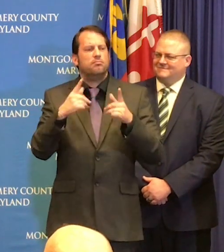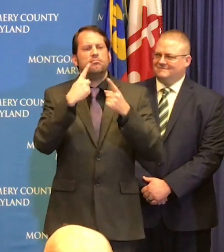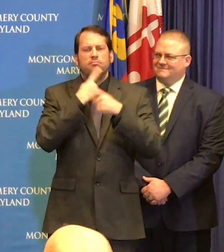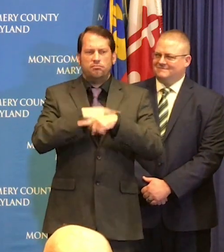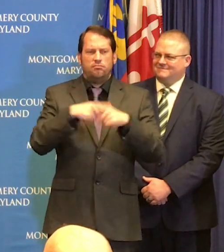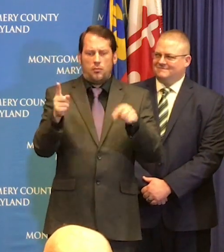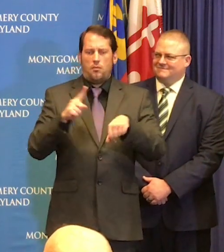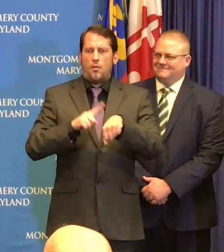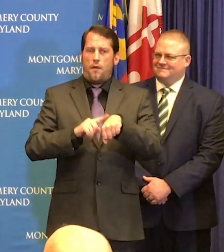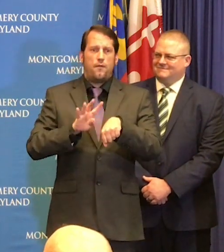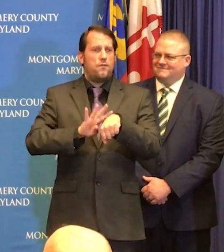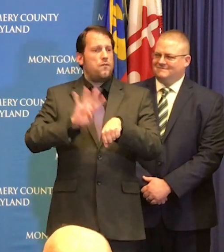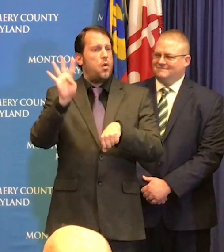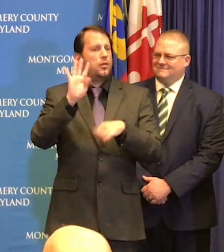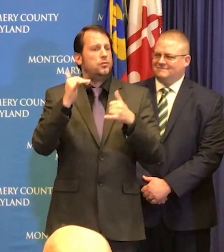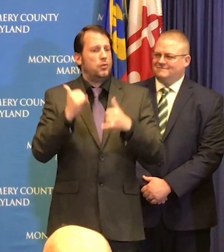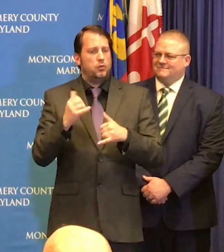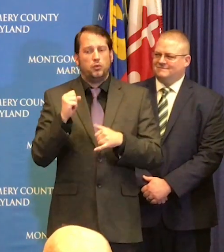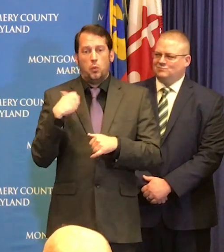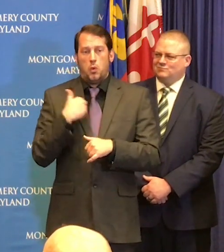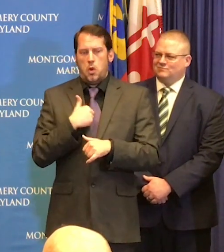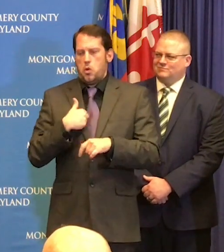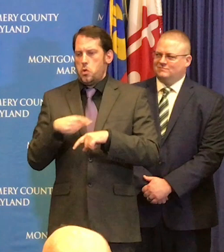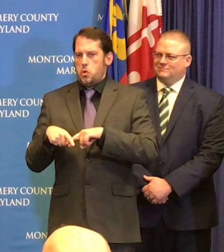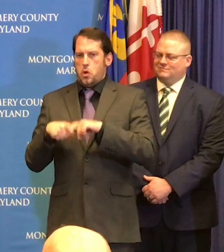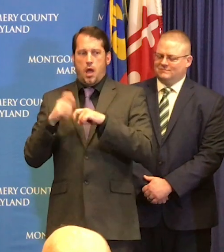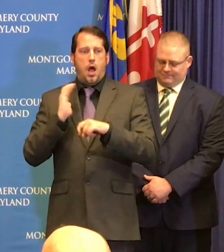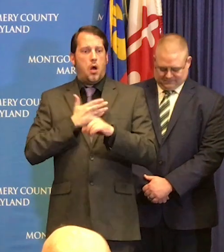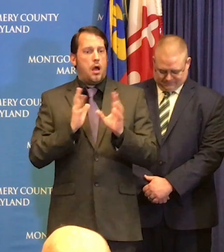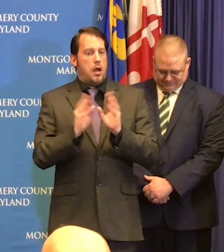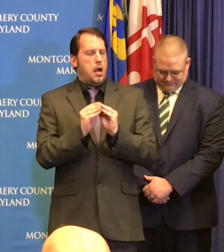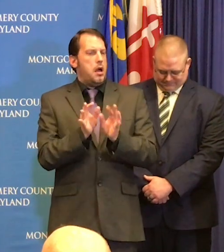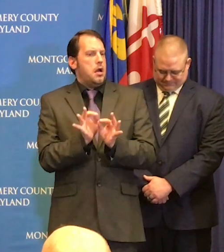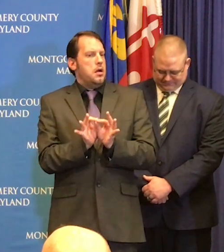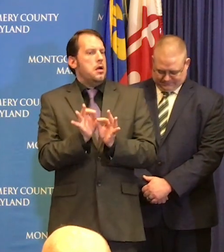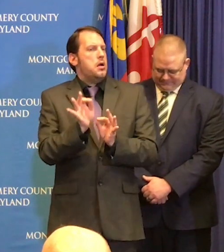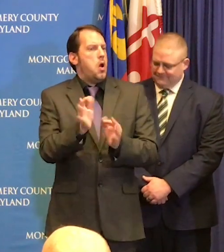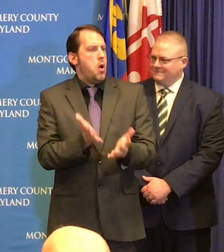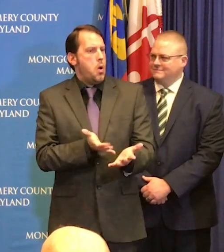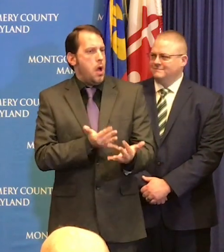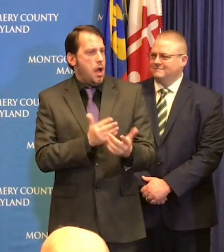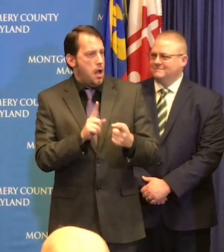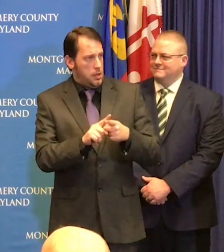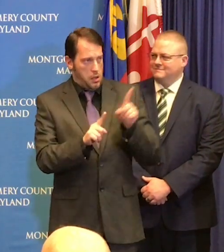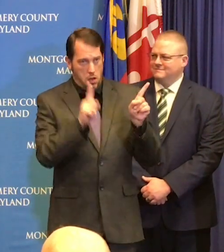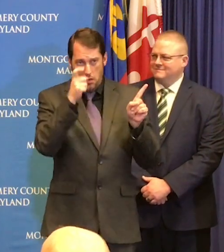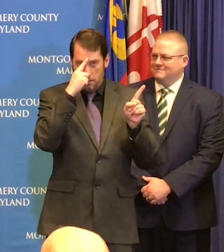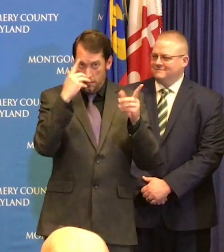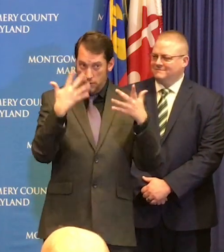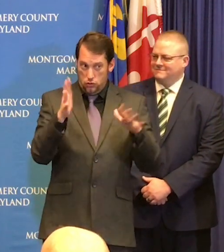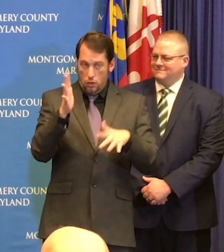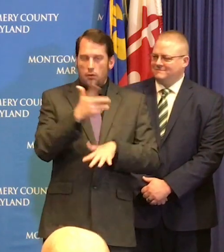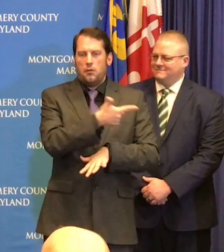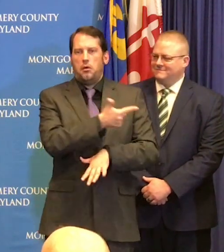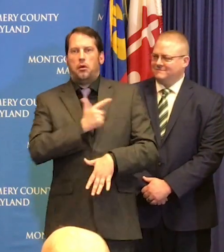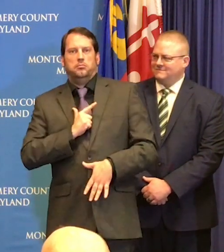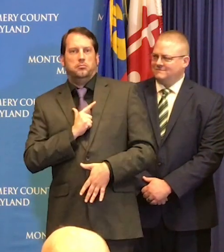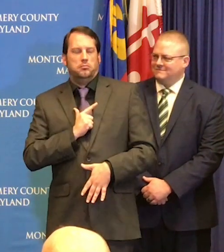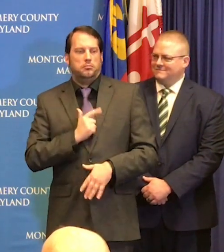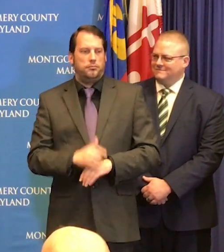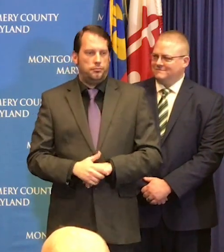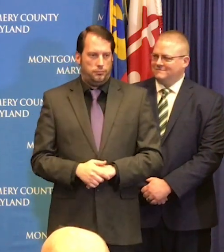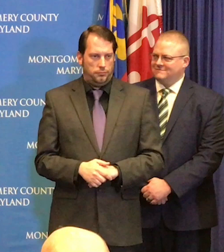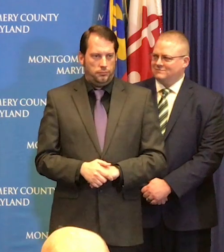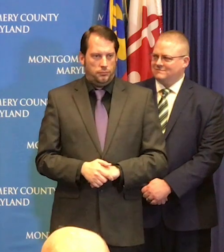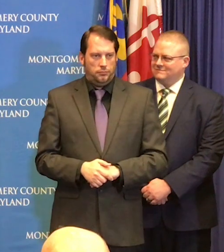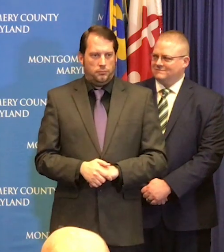conference we decided to delay our event until after he had done his event and so we've been